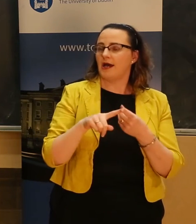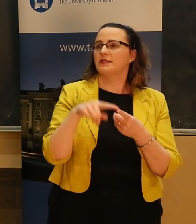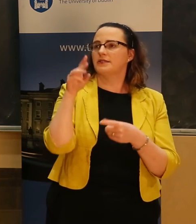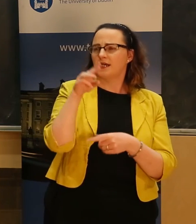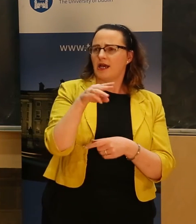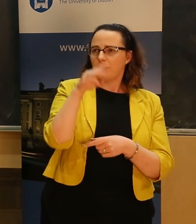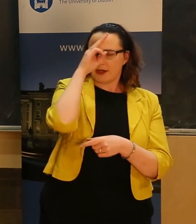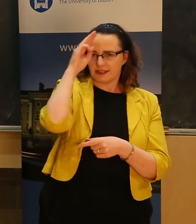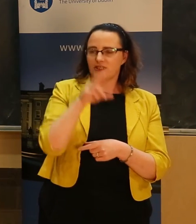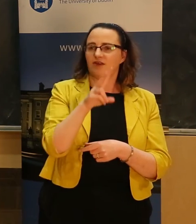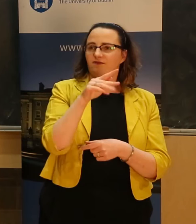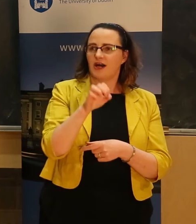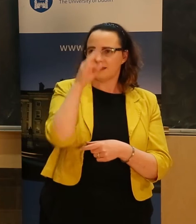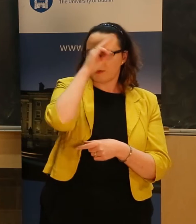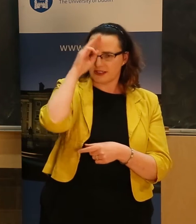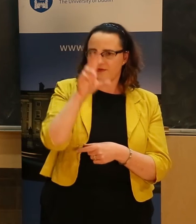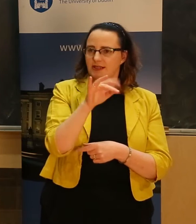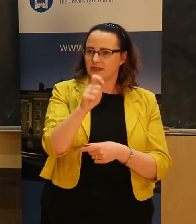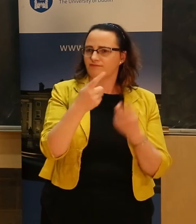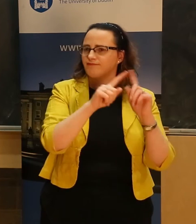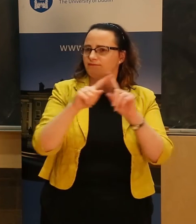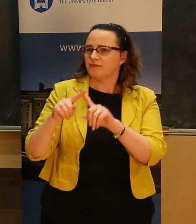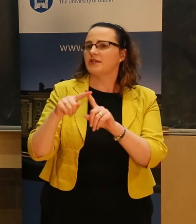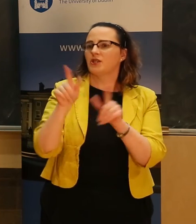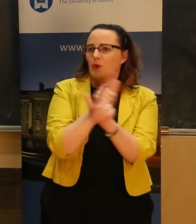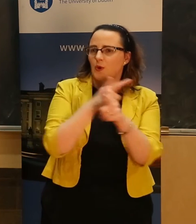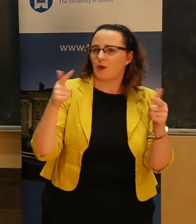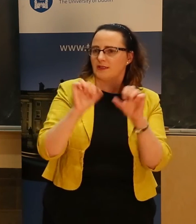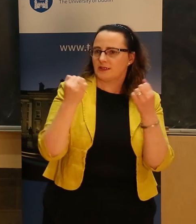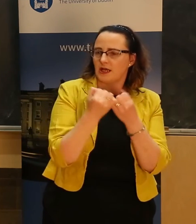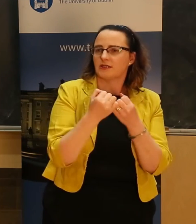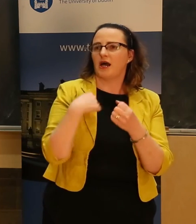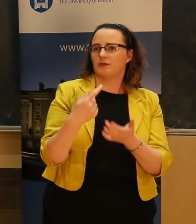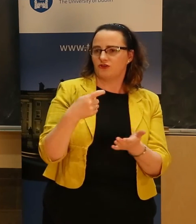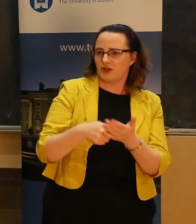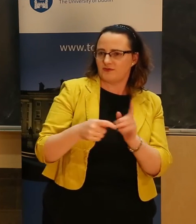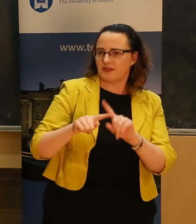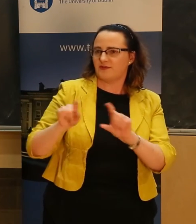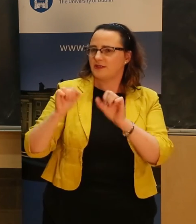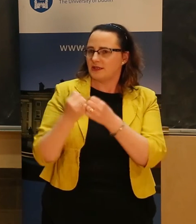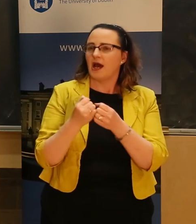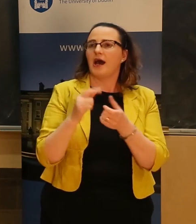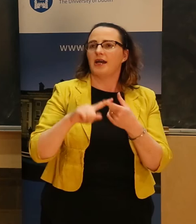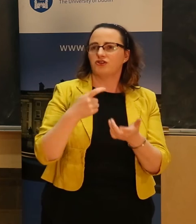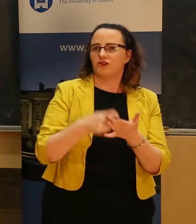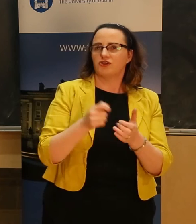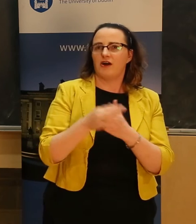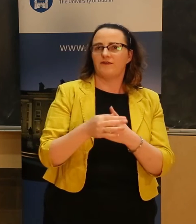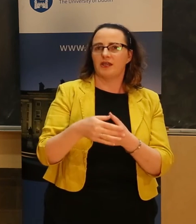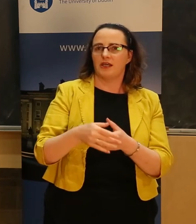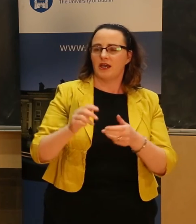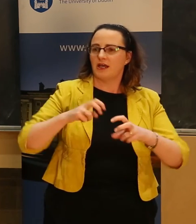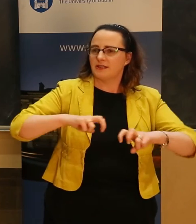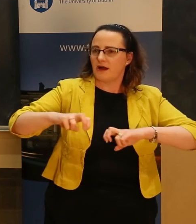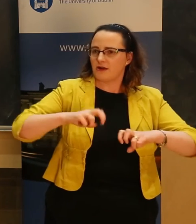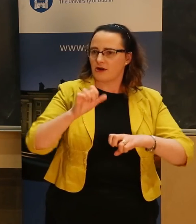Dubes, Vice President of the Hist, Vice President of the Choral Society, Treasurer of Dukak and President of the Soccer Club on one of two occasions when we